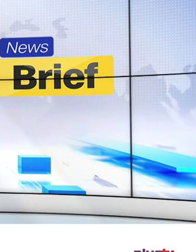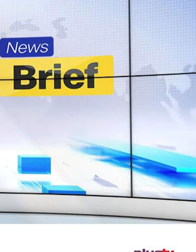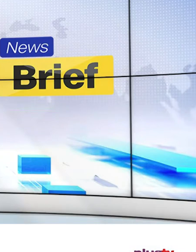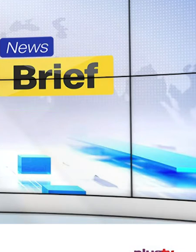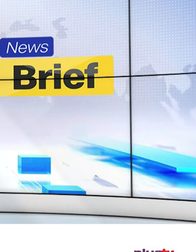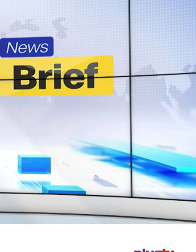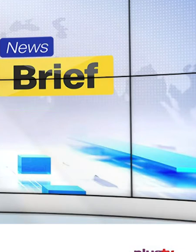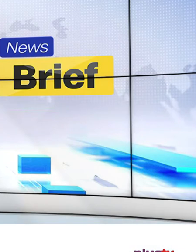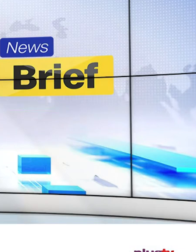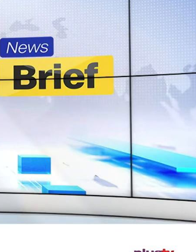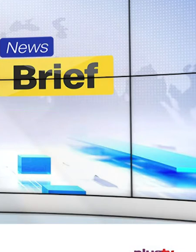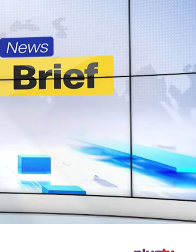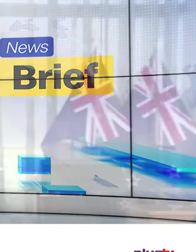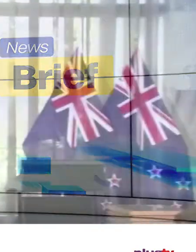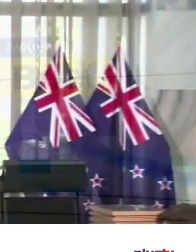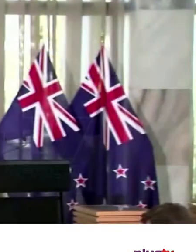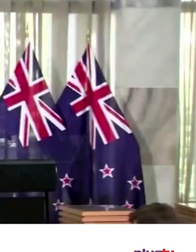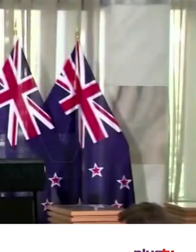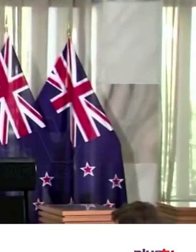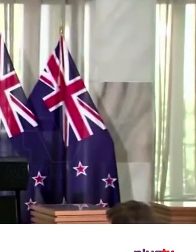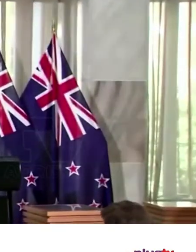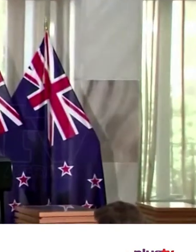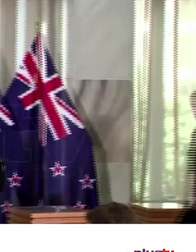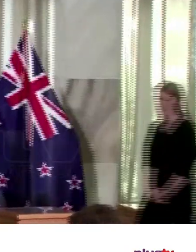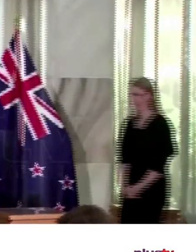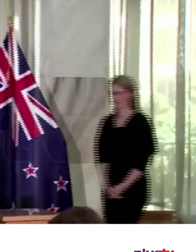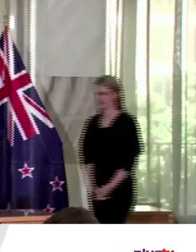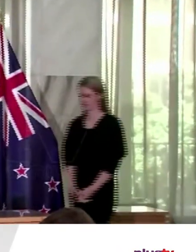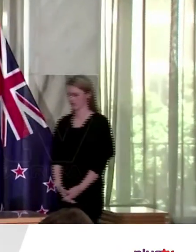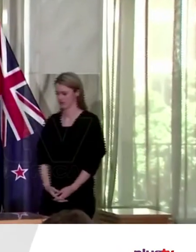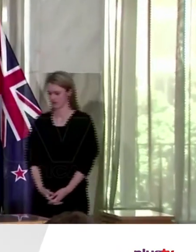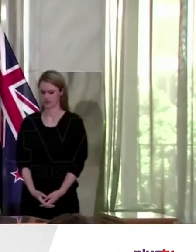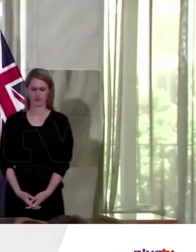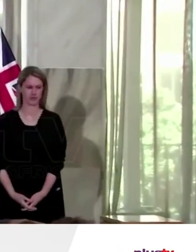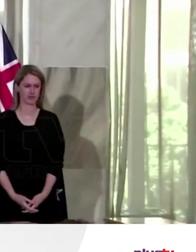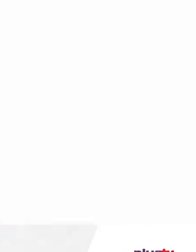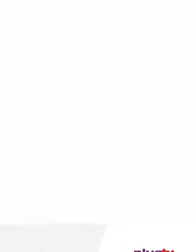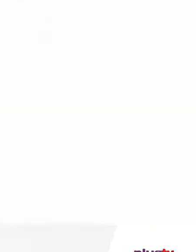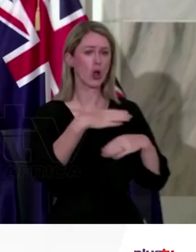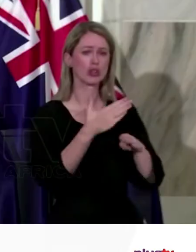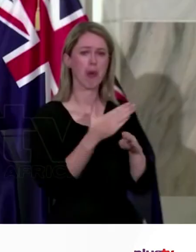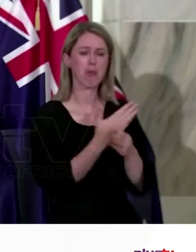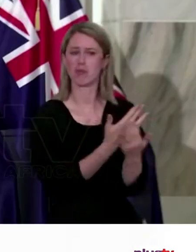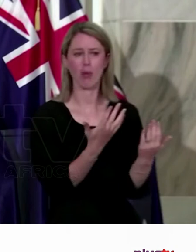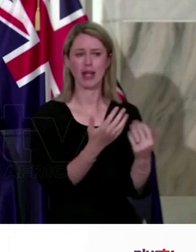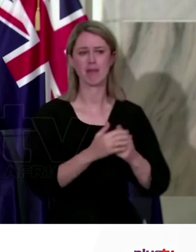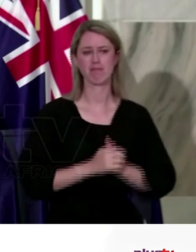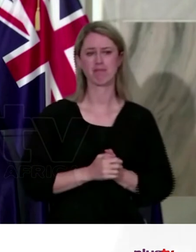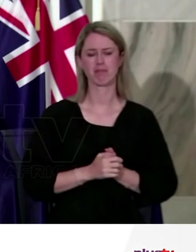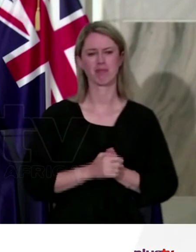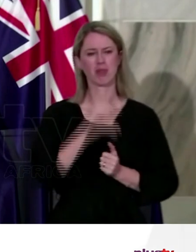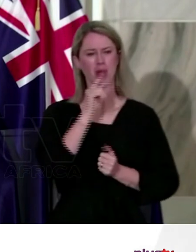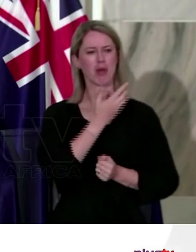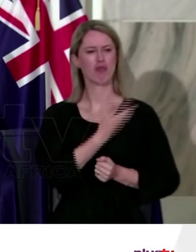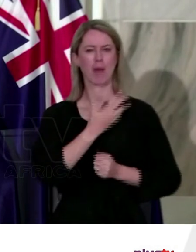90% of its eligible population is fully vaccinated. The country will move into a new traffic light system to manage outbreaks